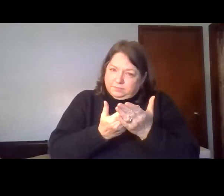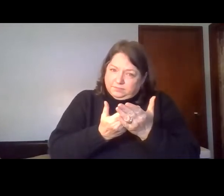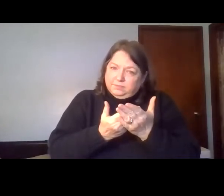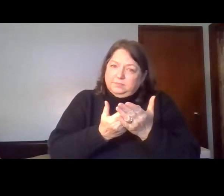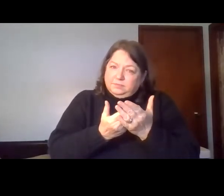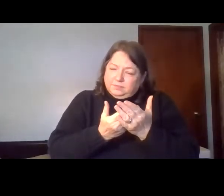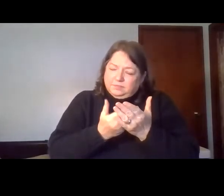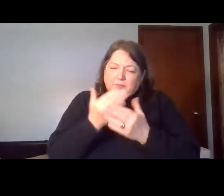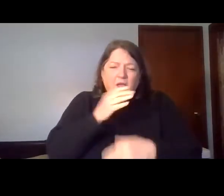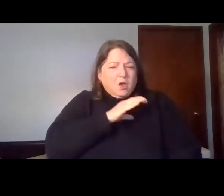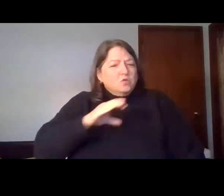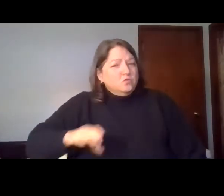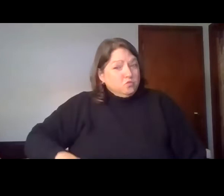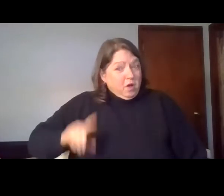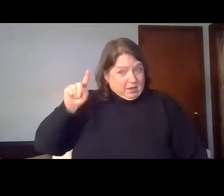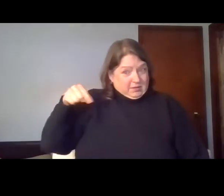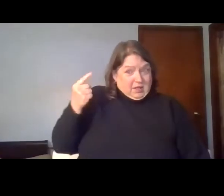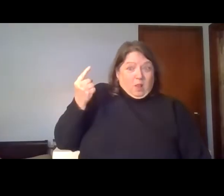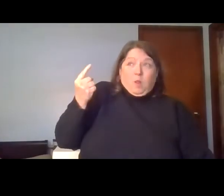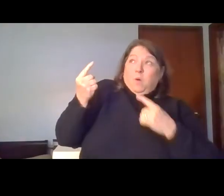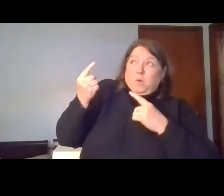Rise upon,